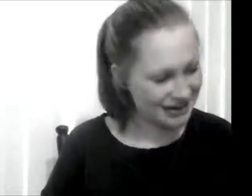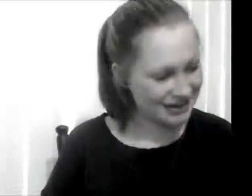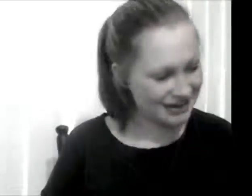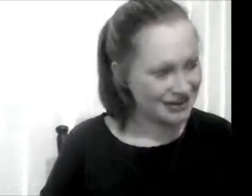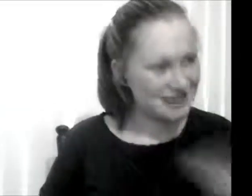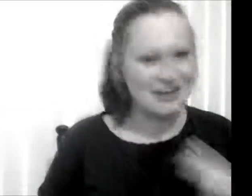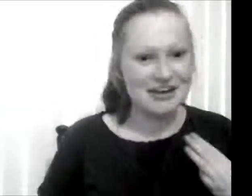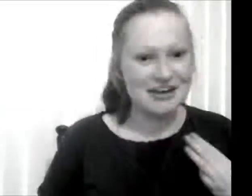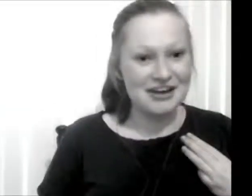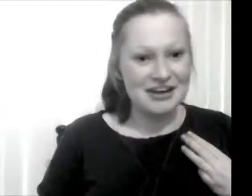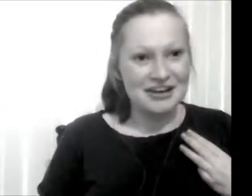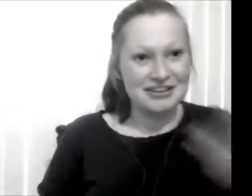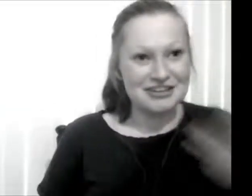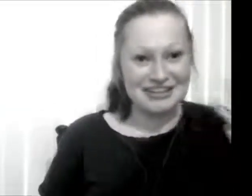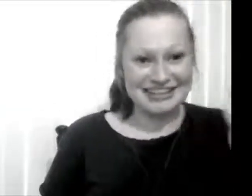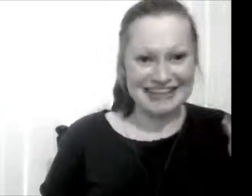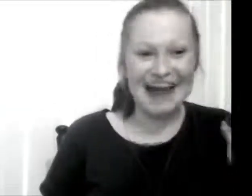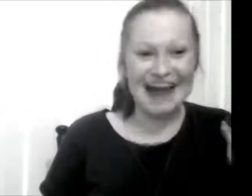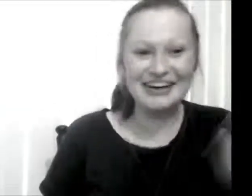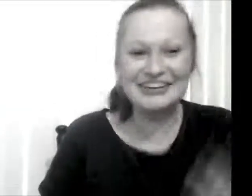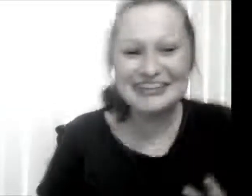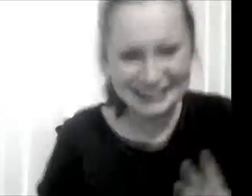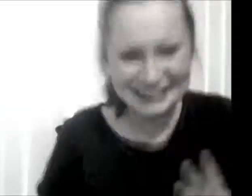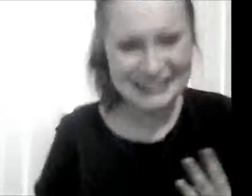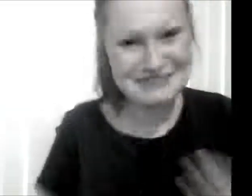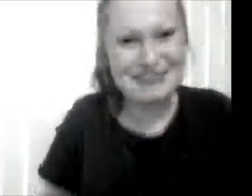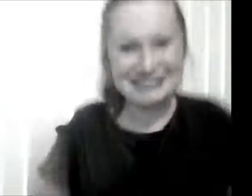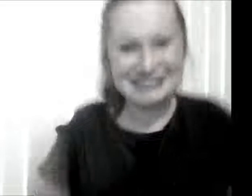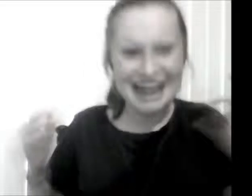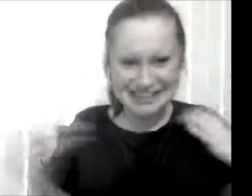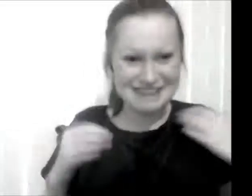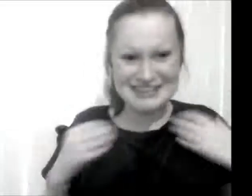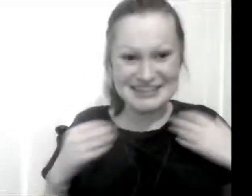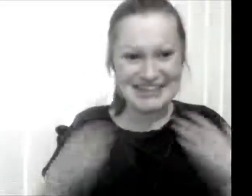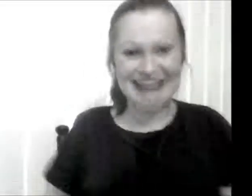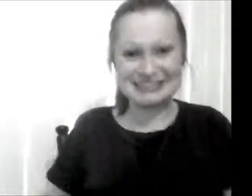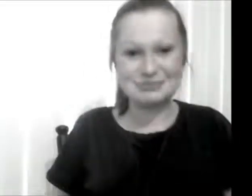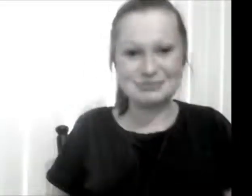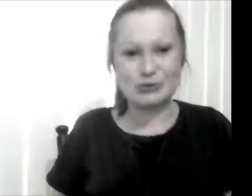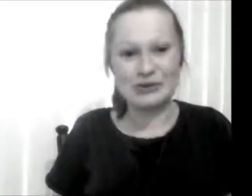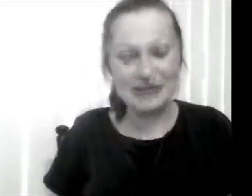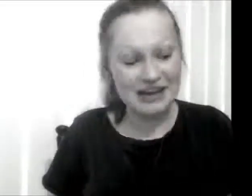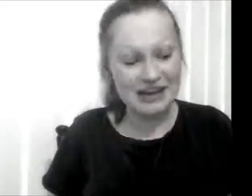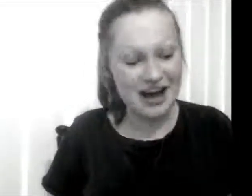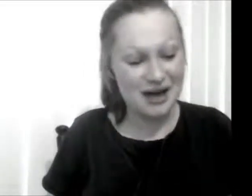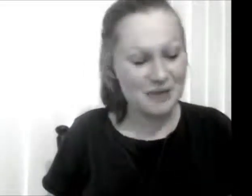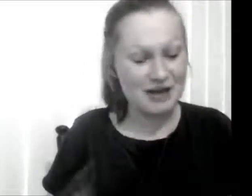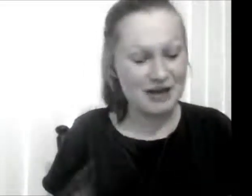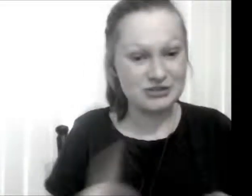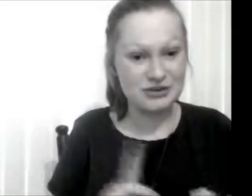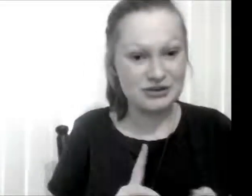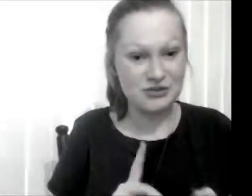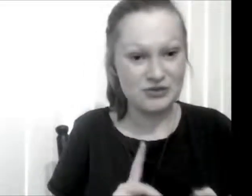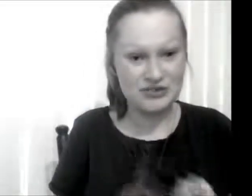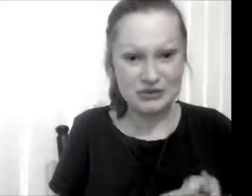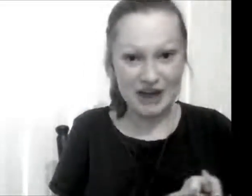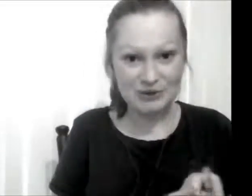three things out pretty much it has it can be that simple. I do physio and hydro